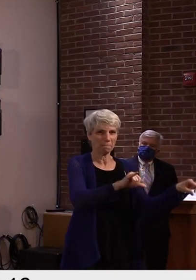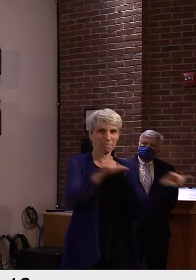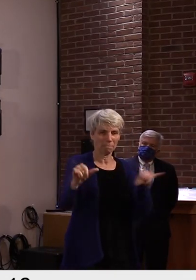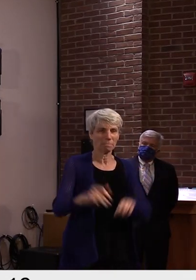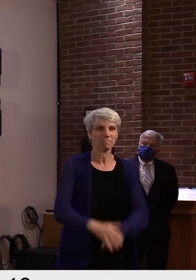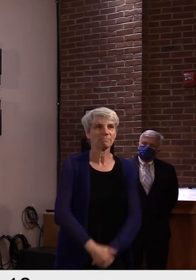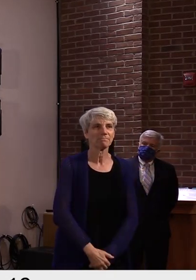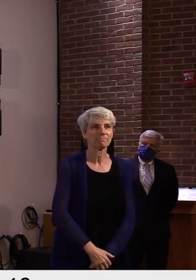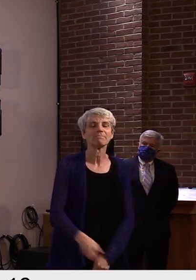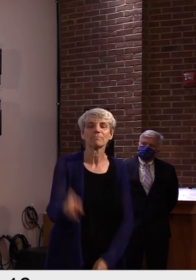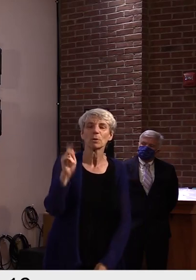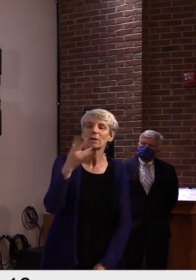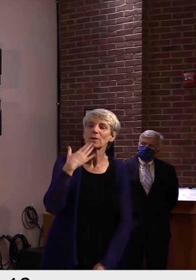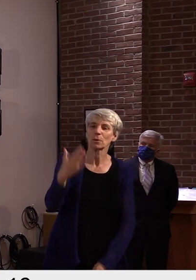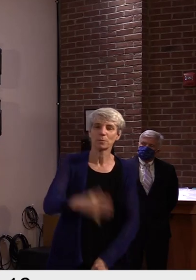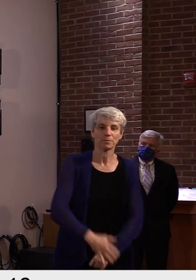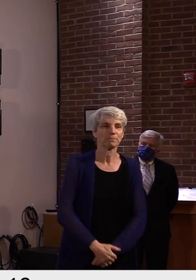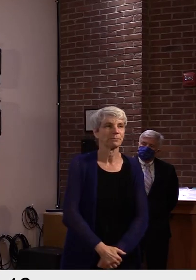Okay, thank you.